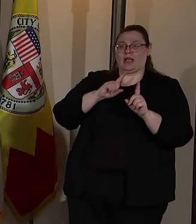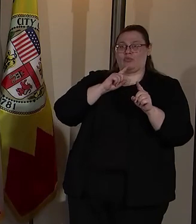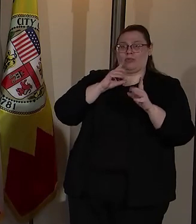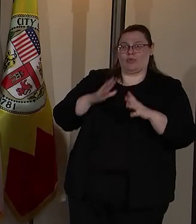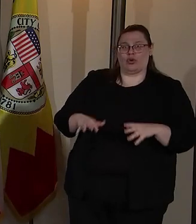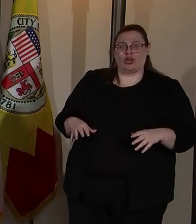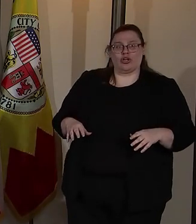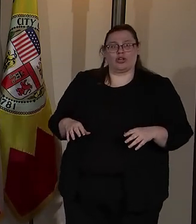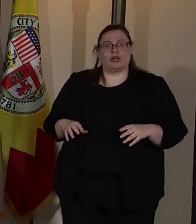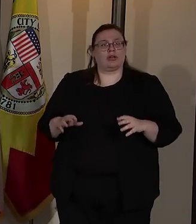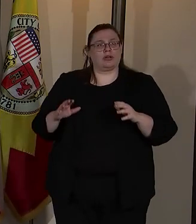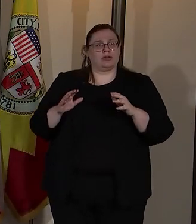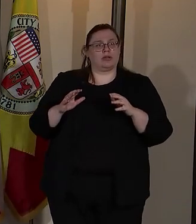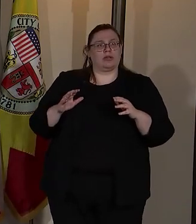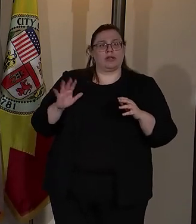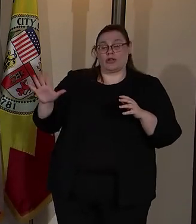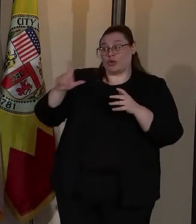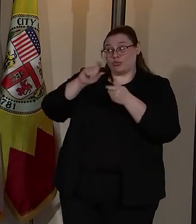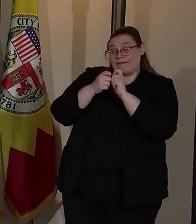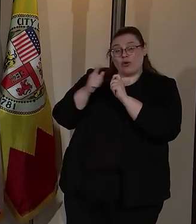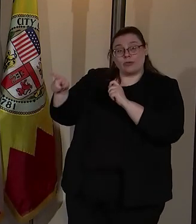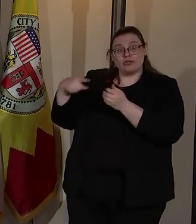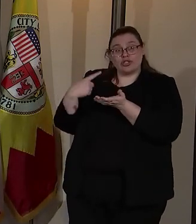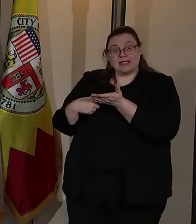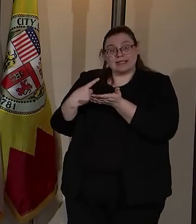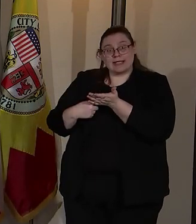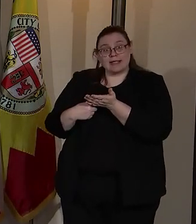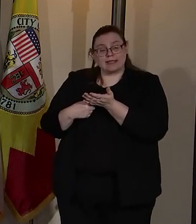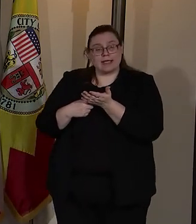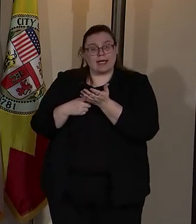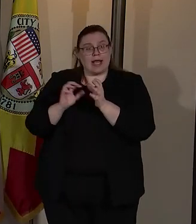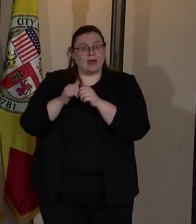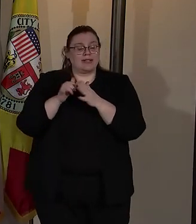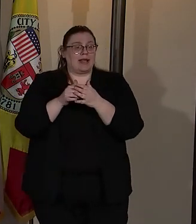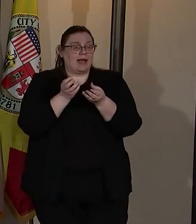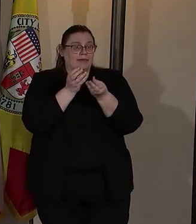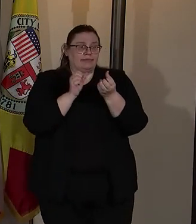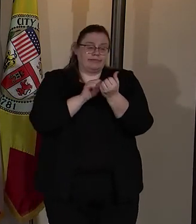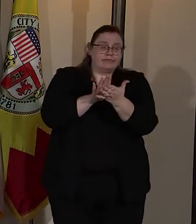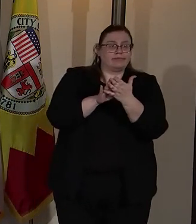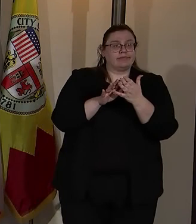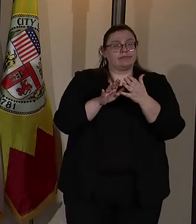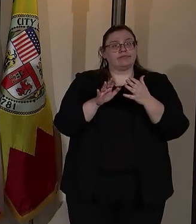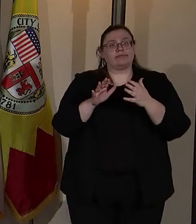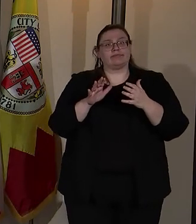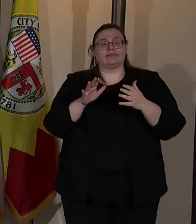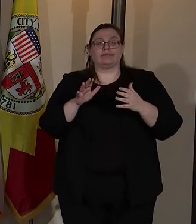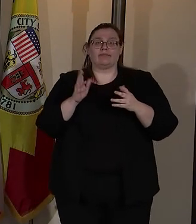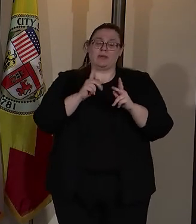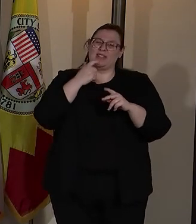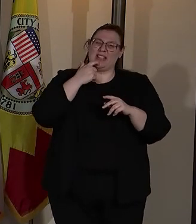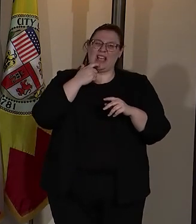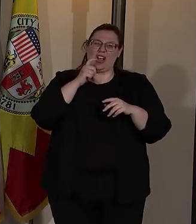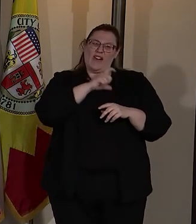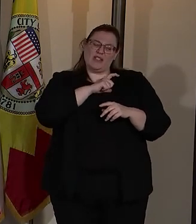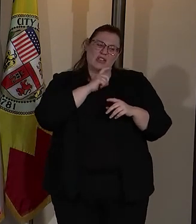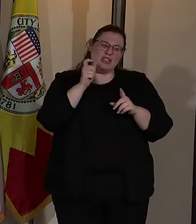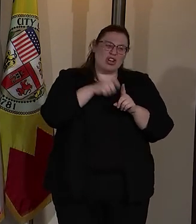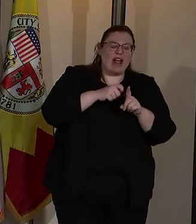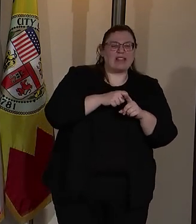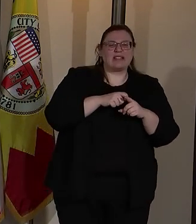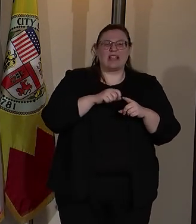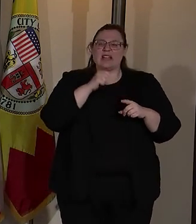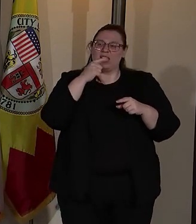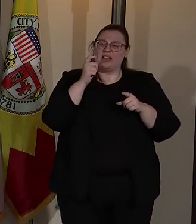So how are the reforms that you're discussing address allegations that officers are harassing and otherwise mistreating women,